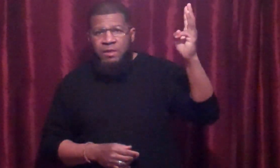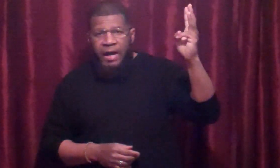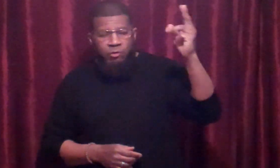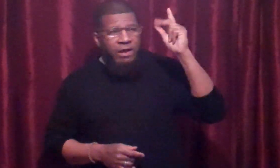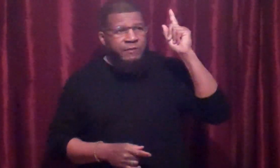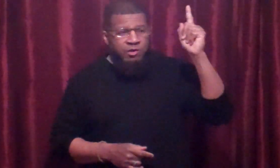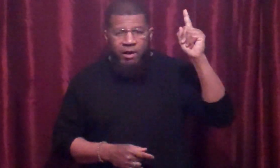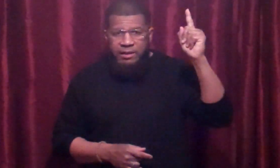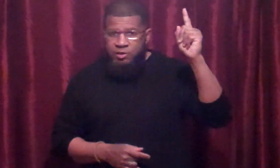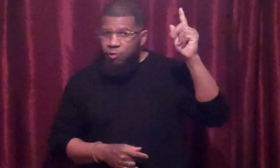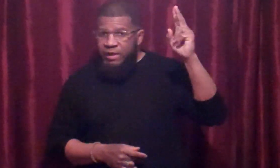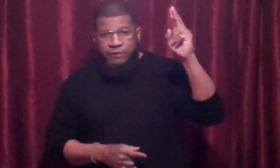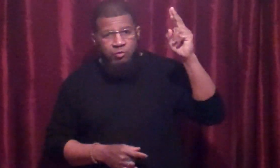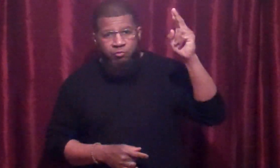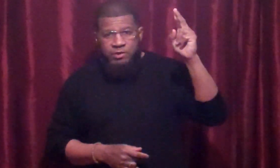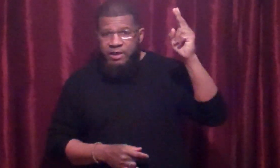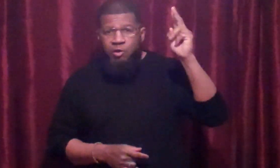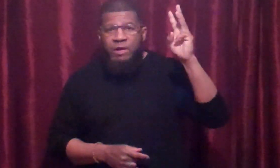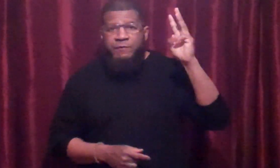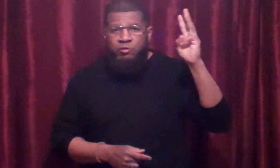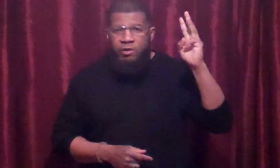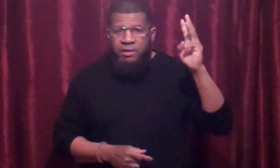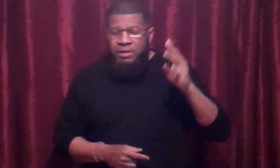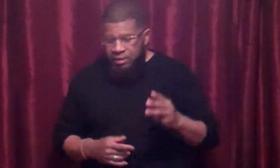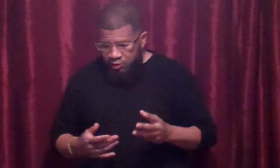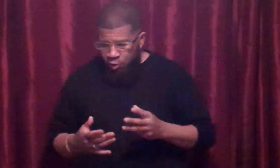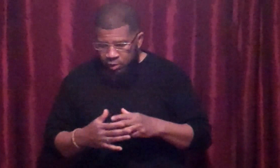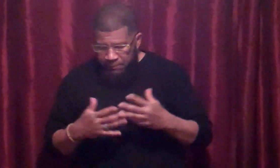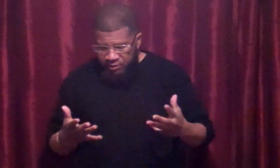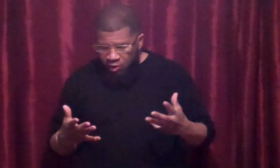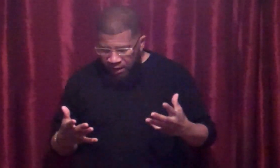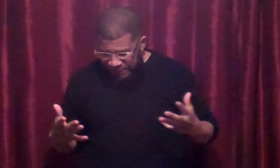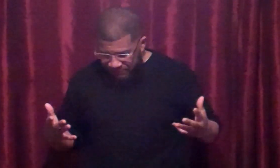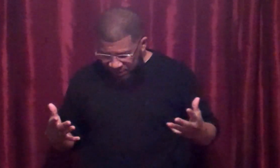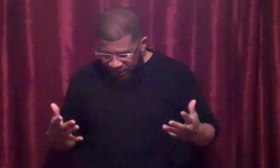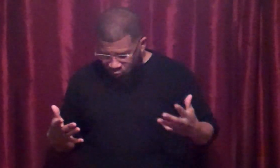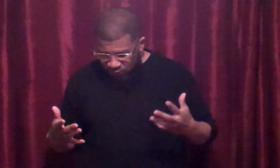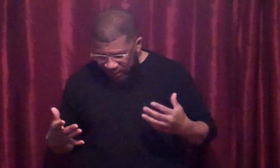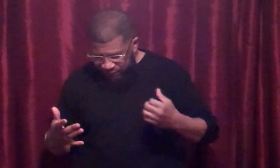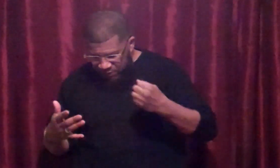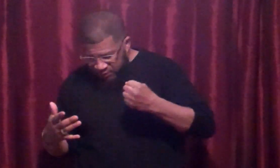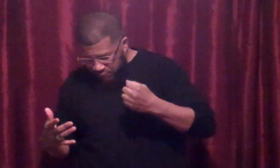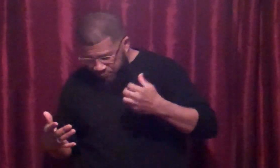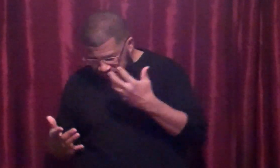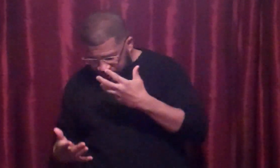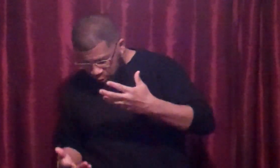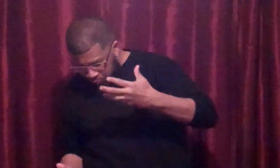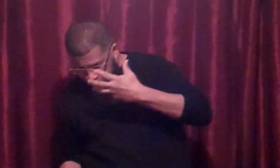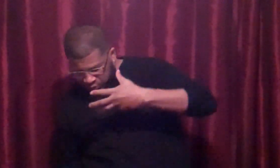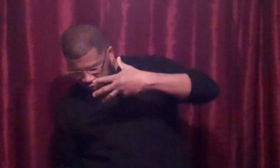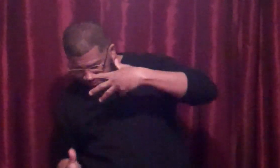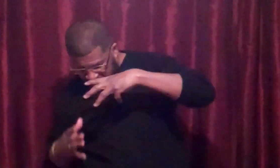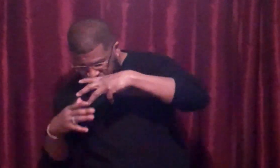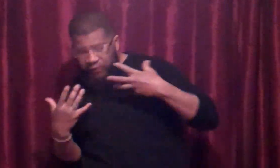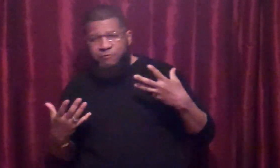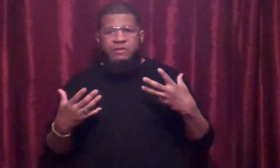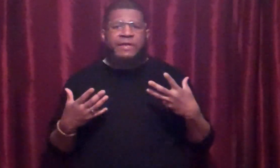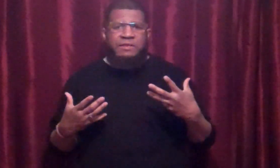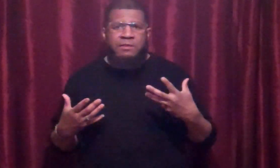I don't have the target, don't have the tools, and don't have the torque. So by target, I mean I don't have the ability to punch him in the front of his face,